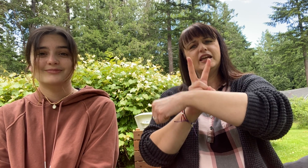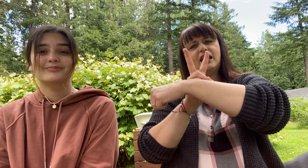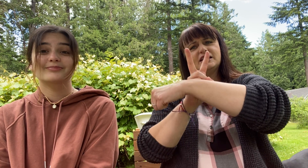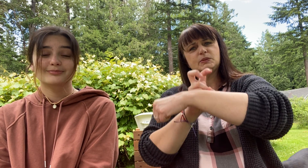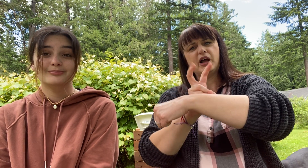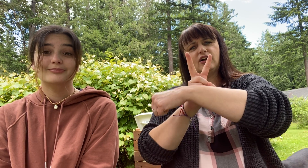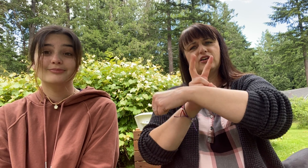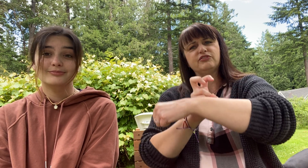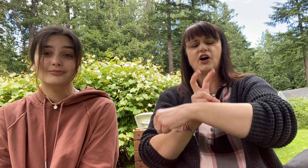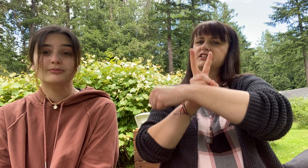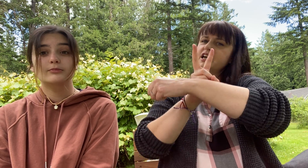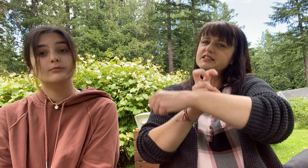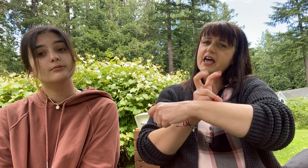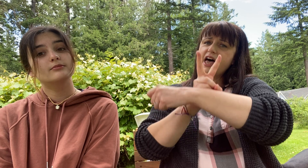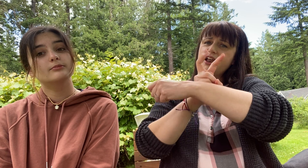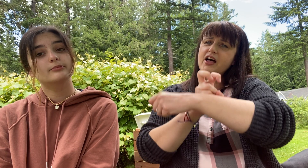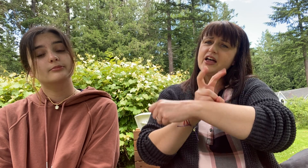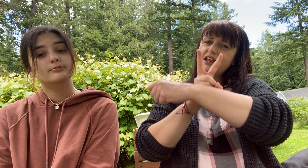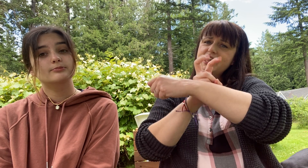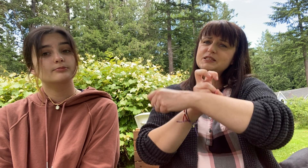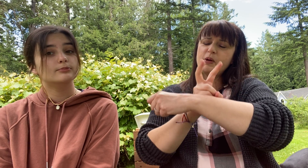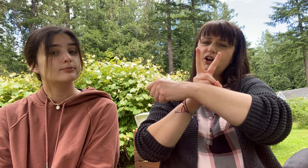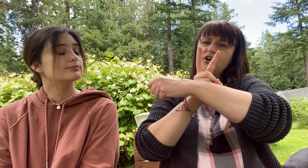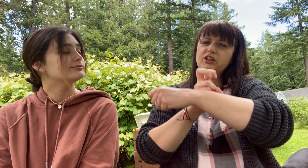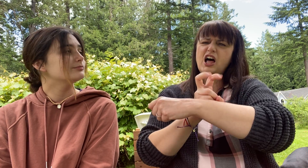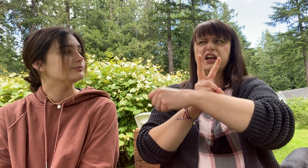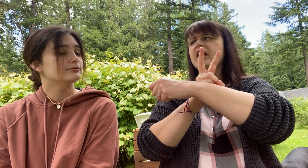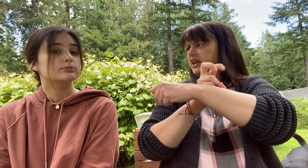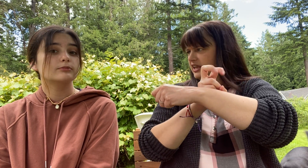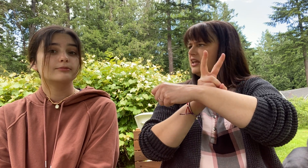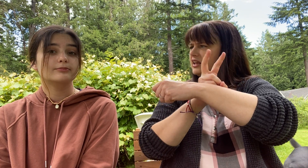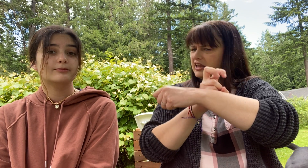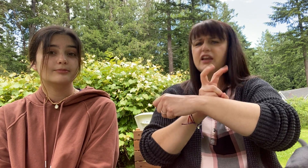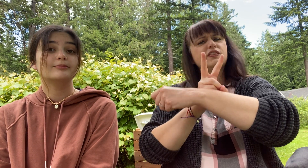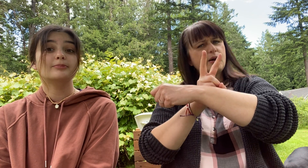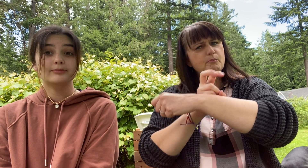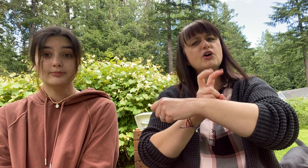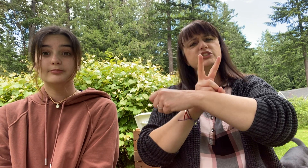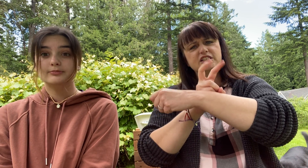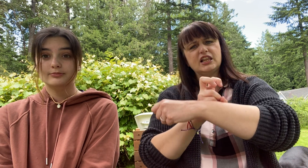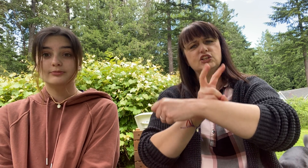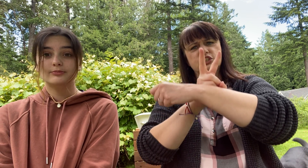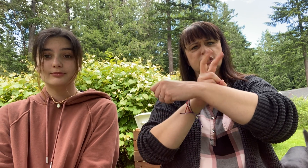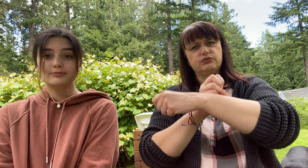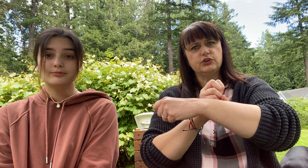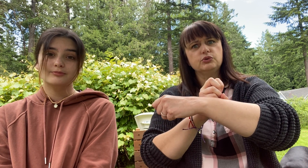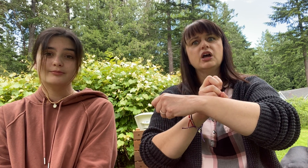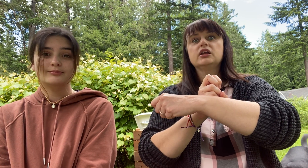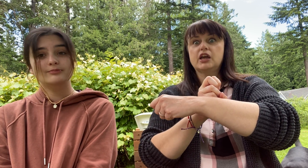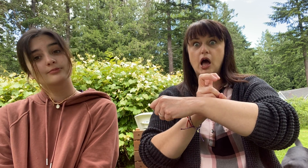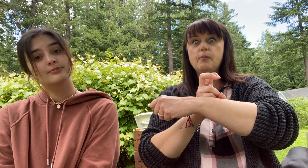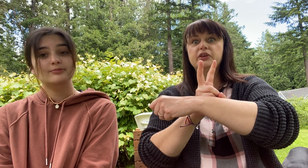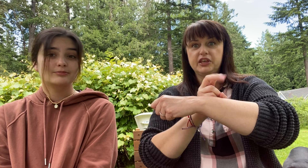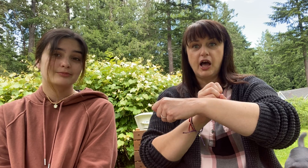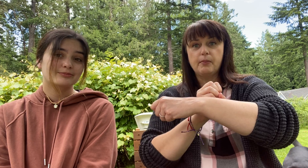and speckled frogs sat on a speckled log eating the most delicious food. Yum, yum.